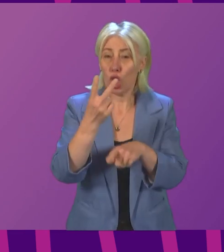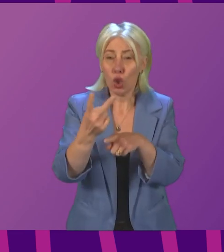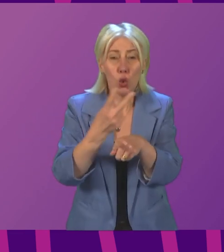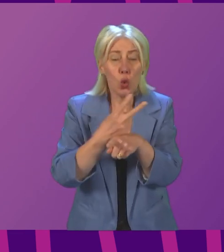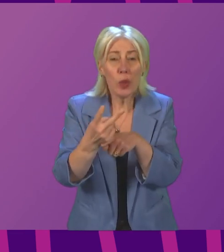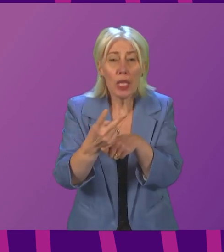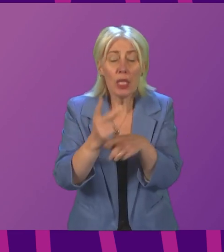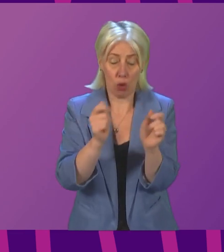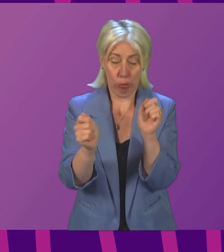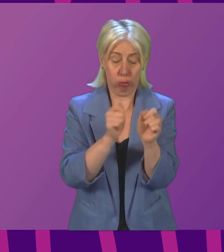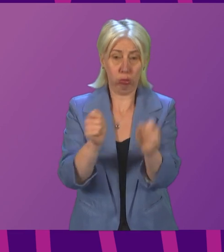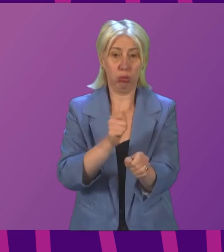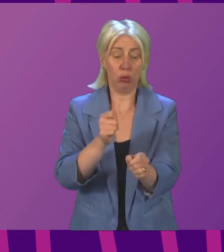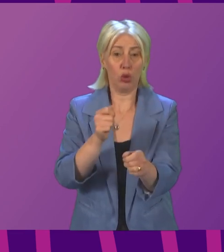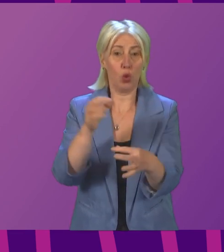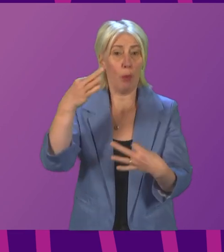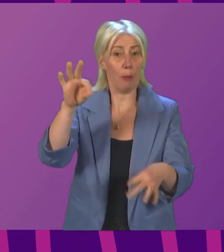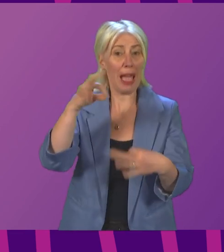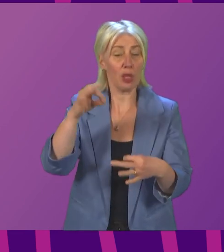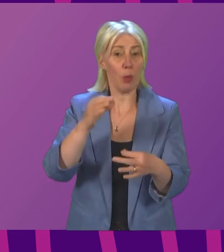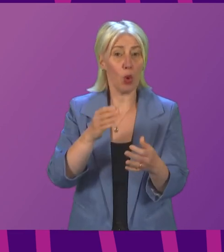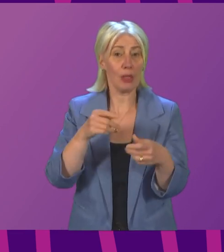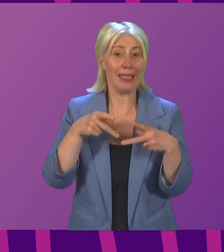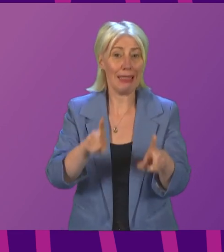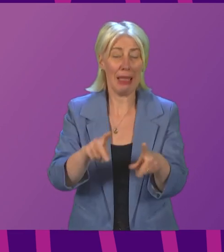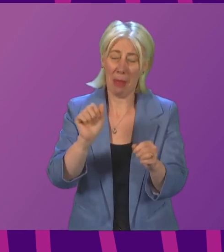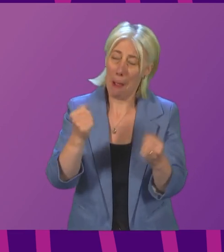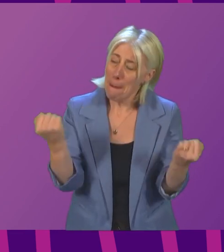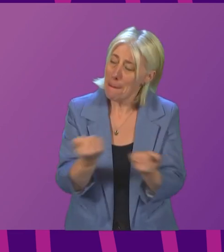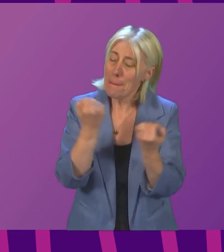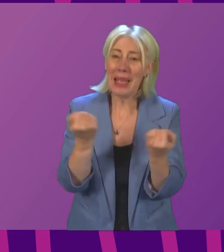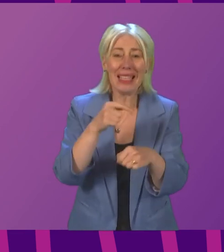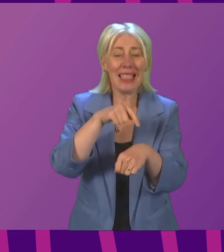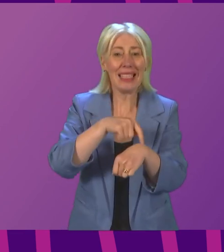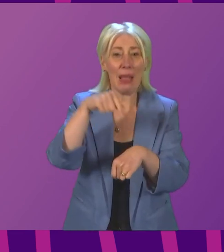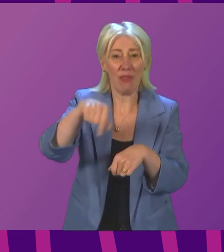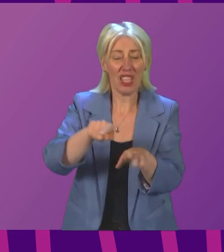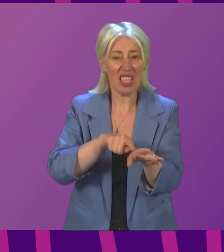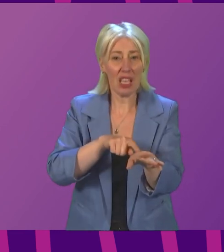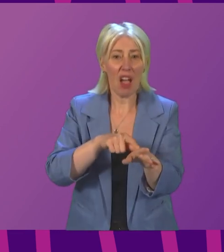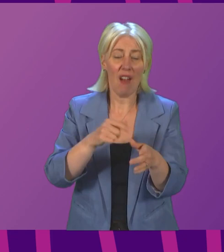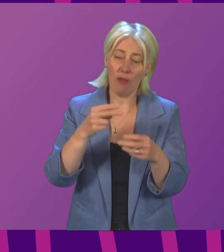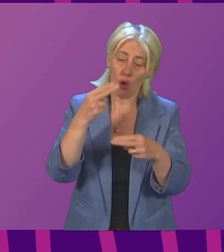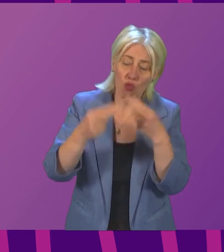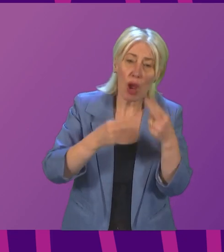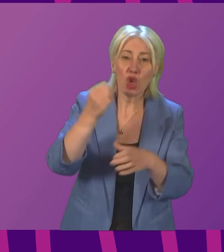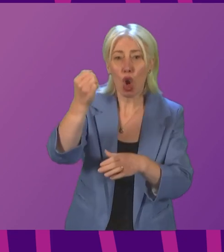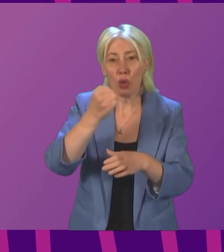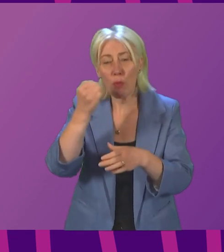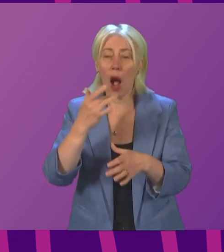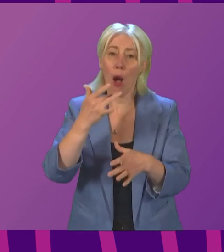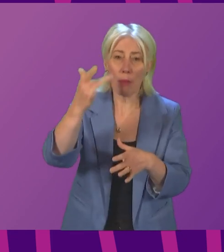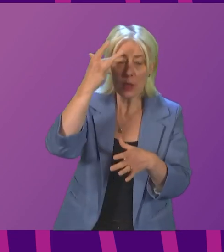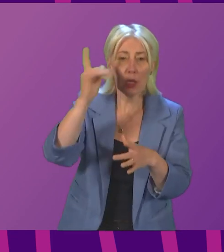changes to the vaccine passport scheme at one of the busiest times of the year for the hospitality industry. This has a big impact